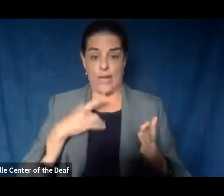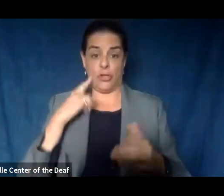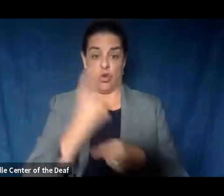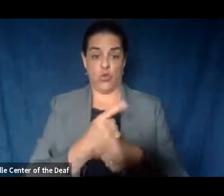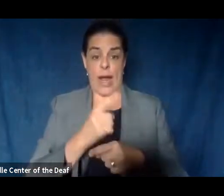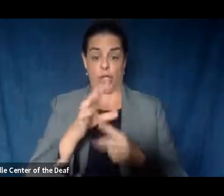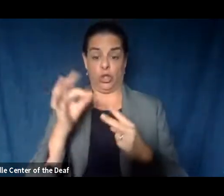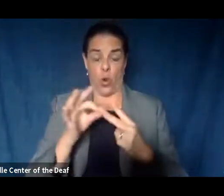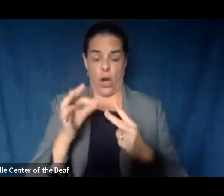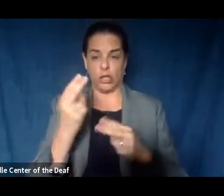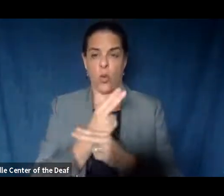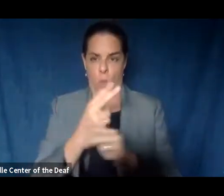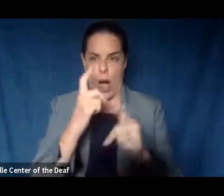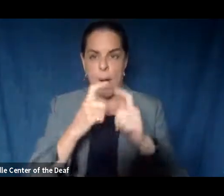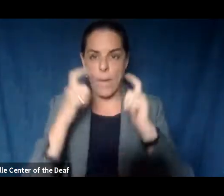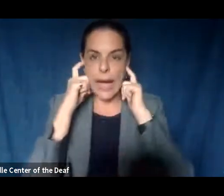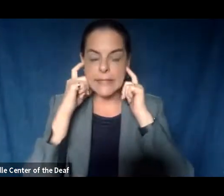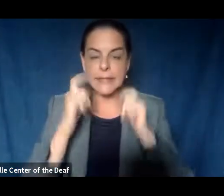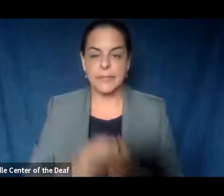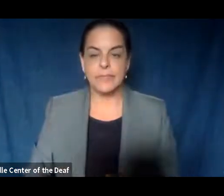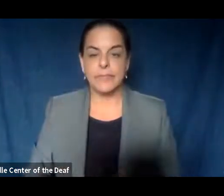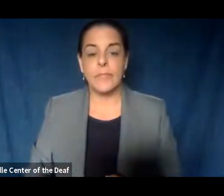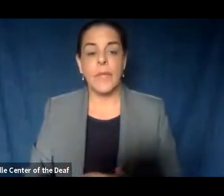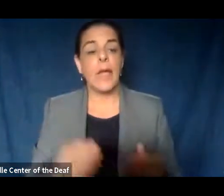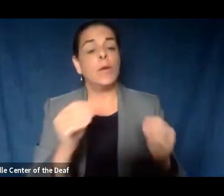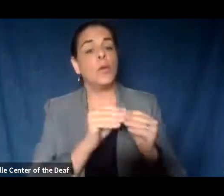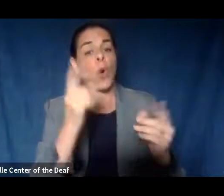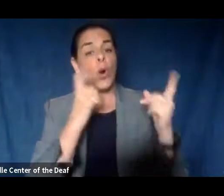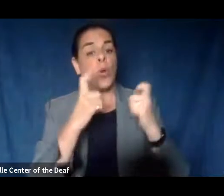other questions, please go ahead and submit them under the chat feature now.